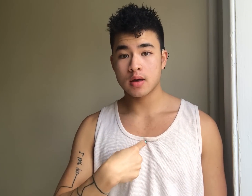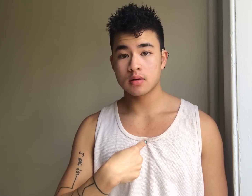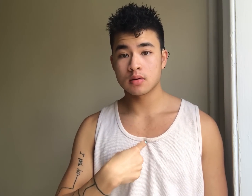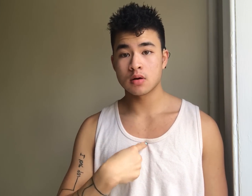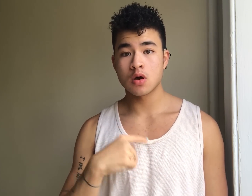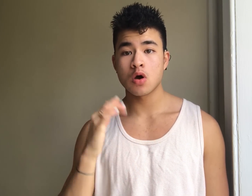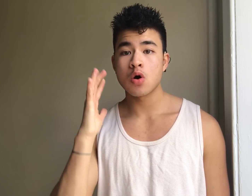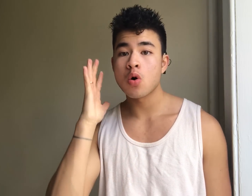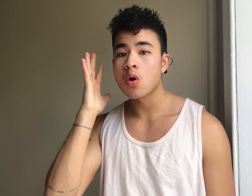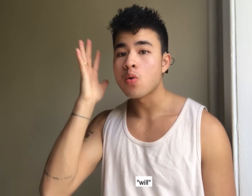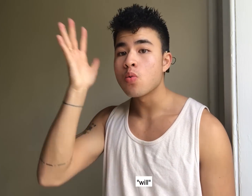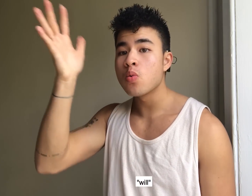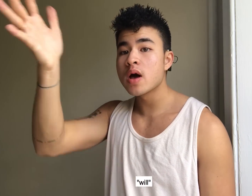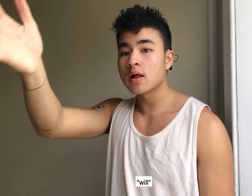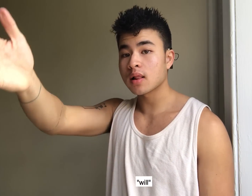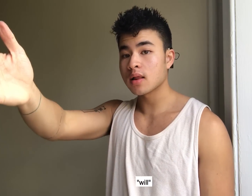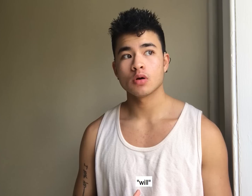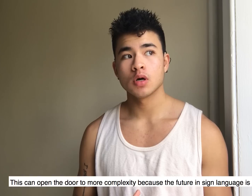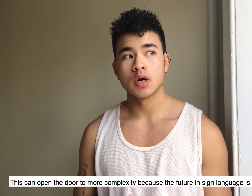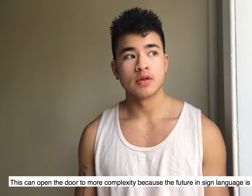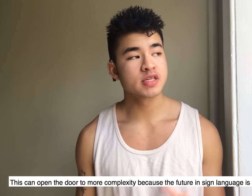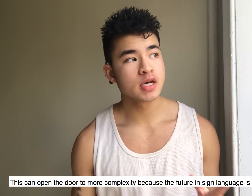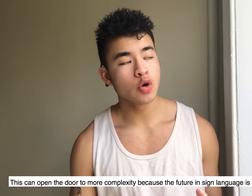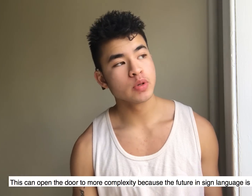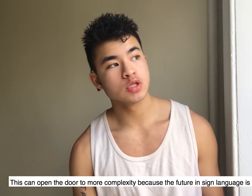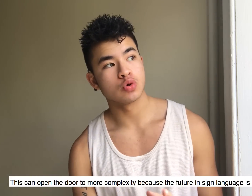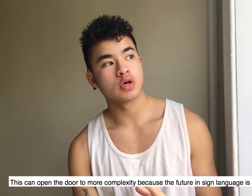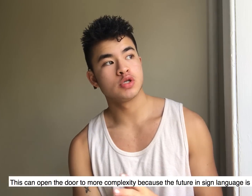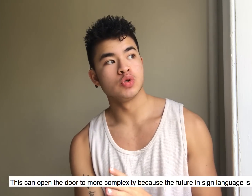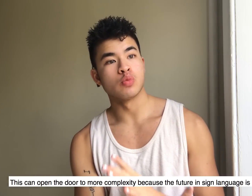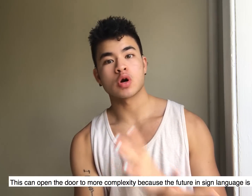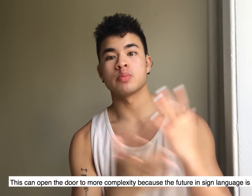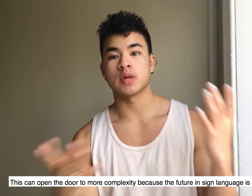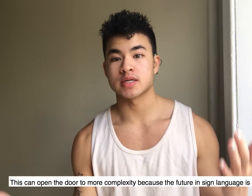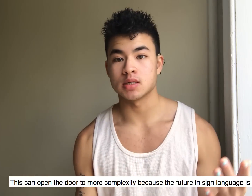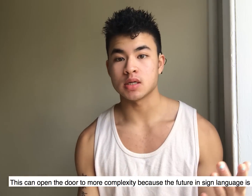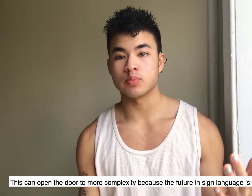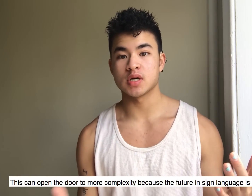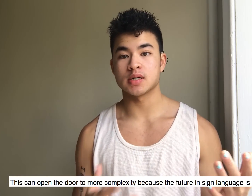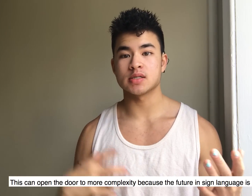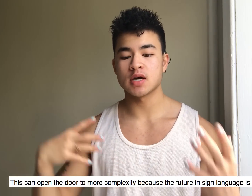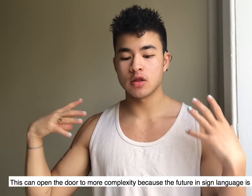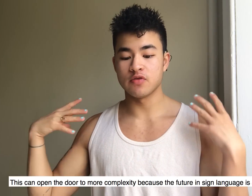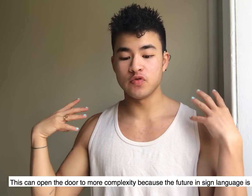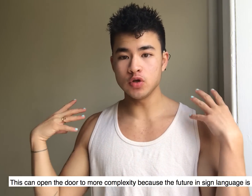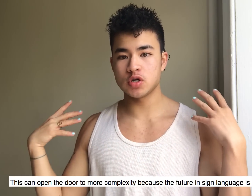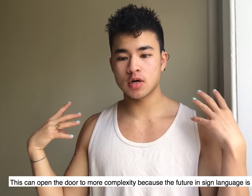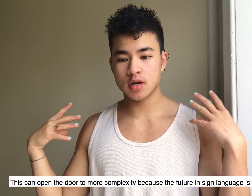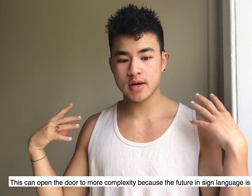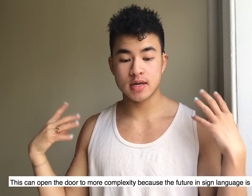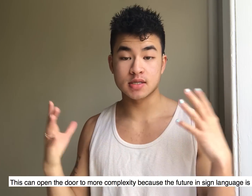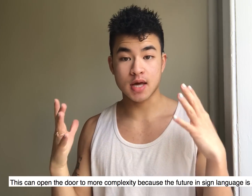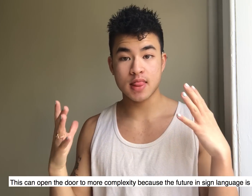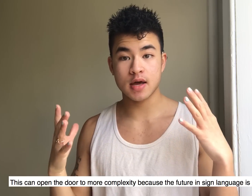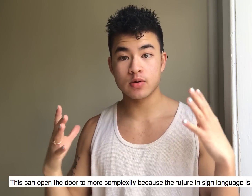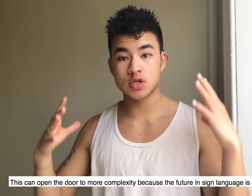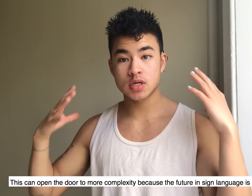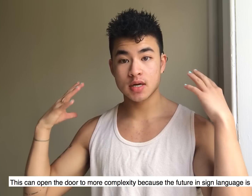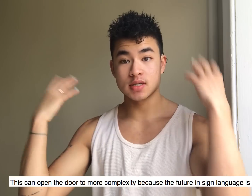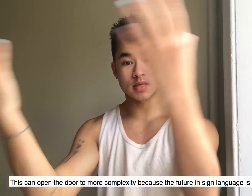will this can open the door to more complexity because the future in sign language is